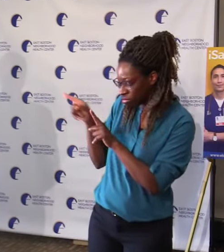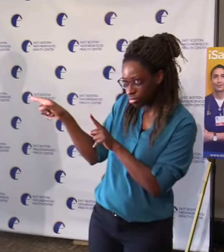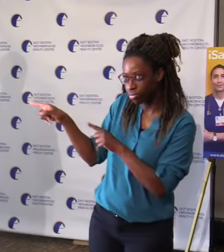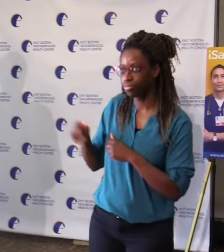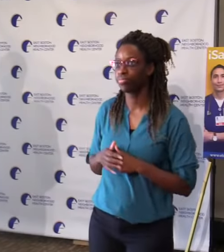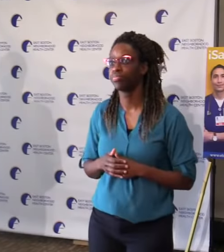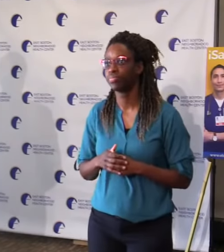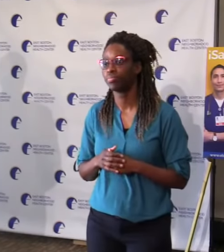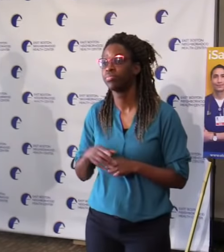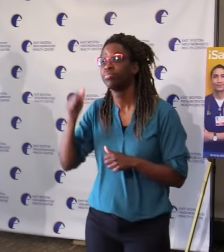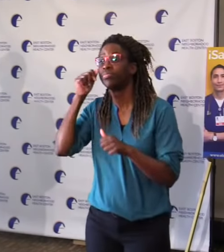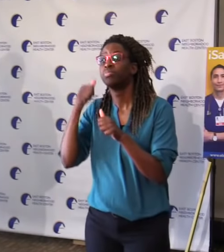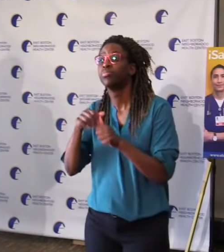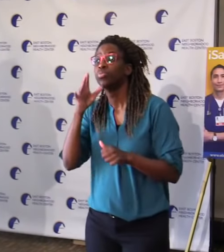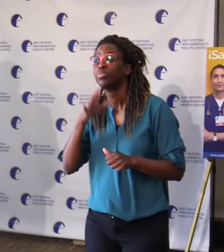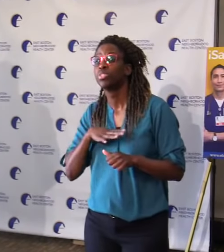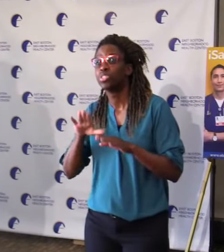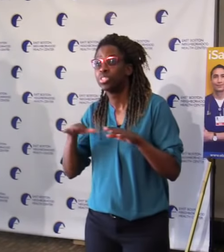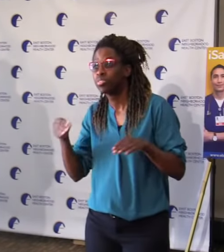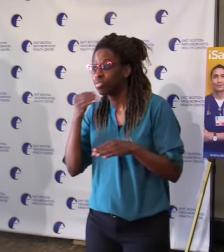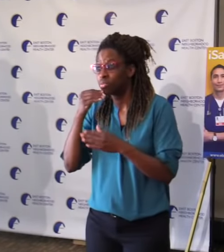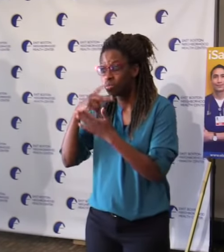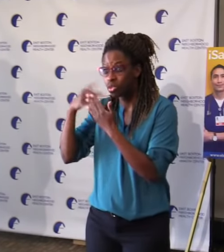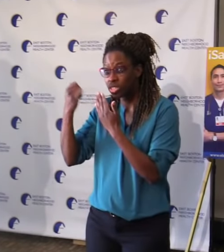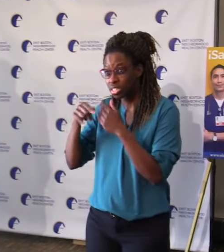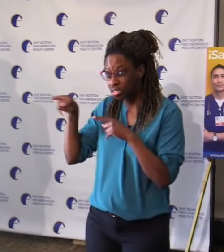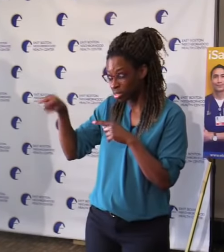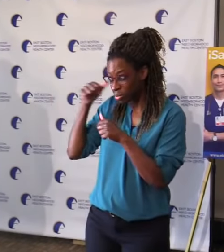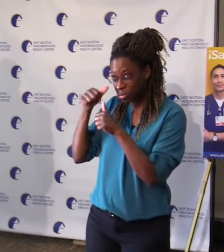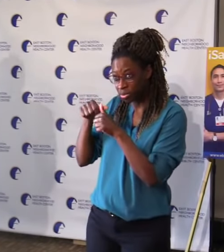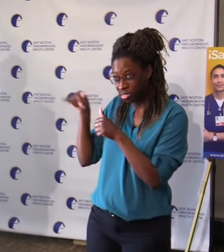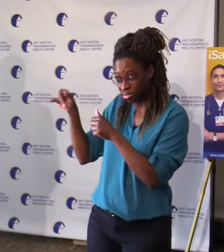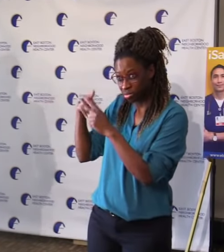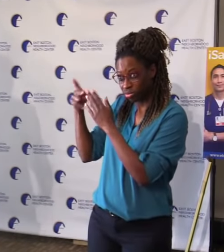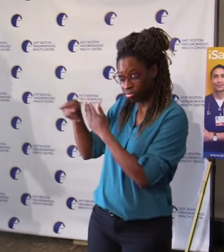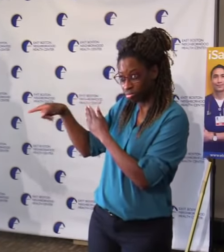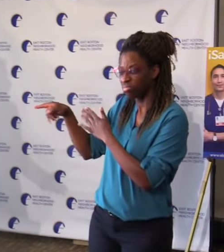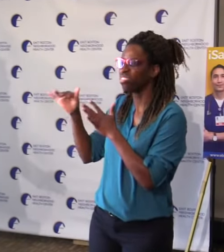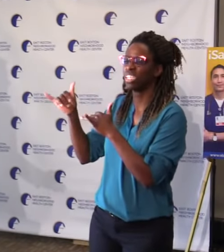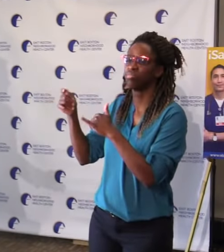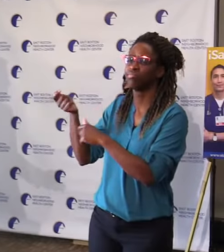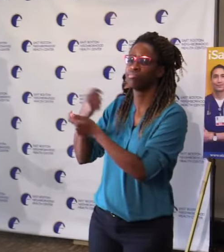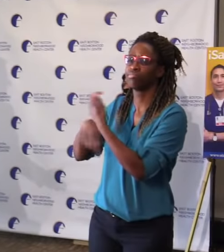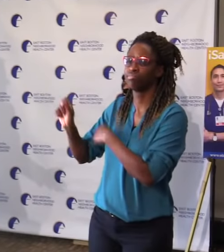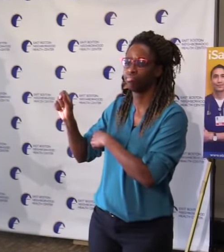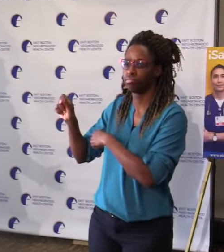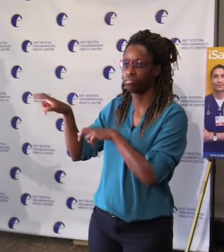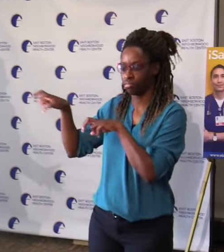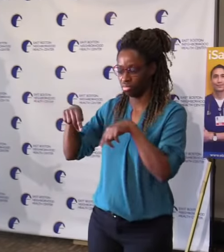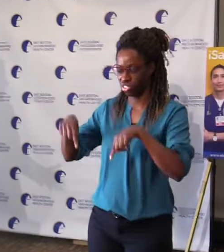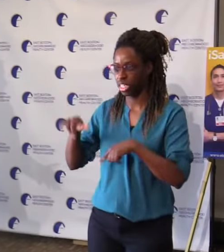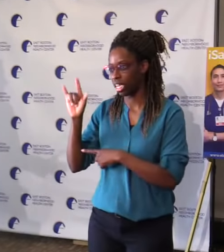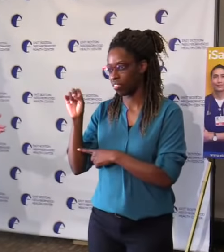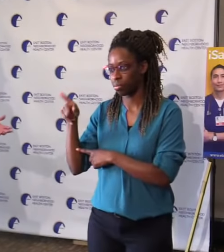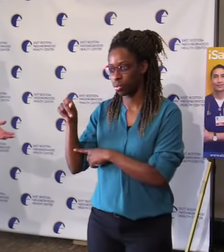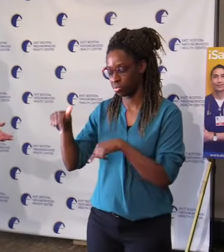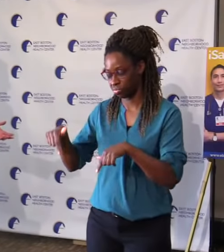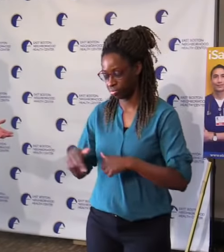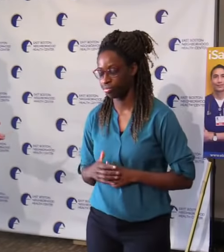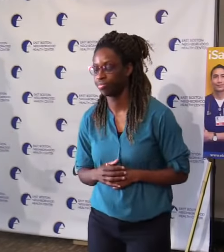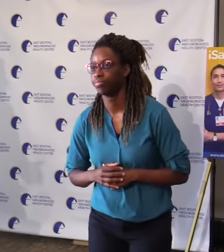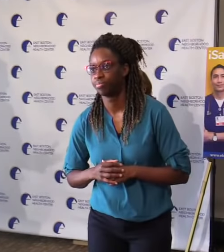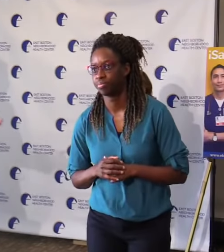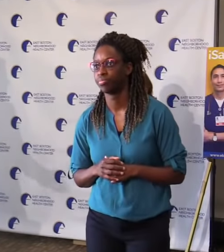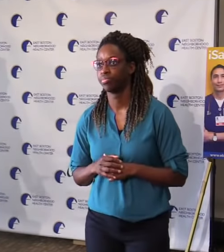online as a result of the pandemic, which turned out in some respects to be a net